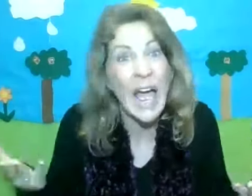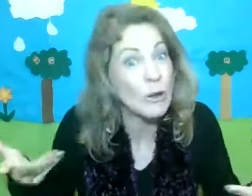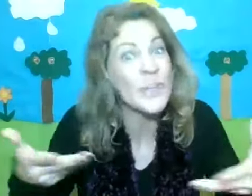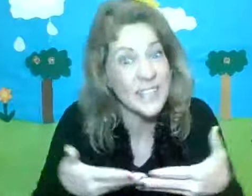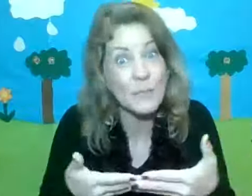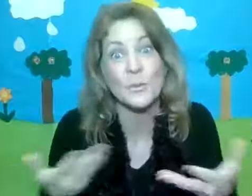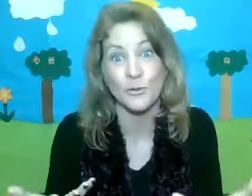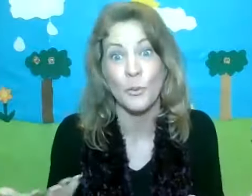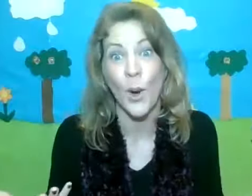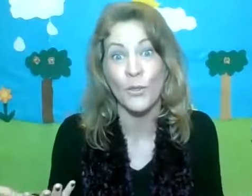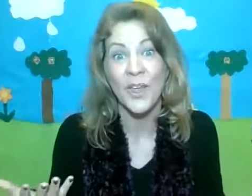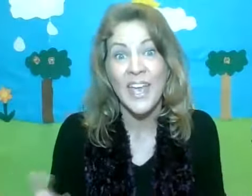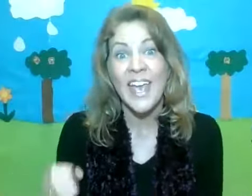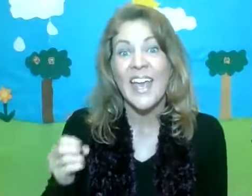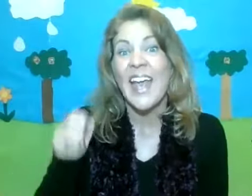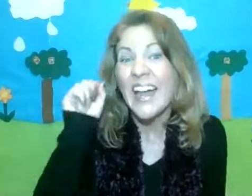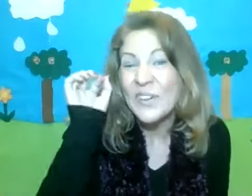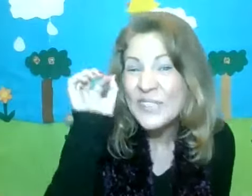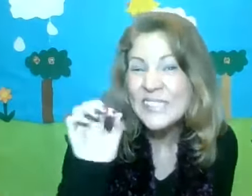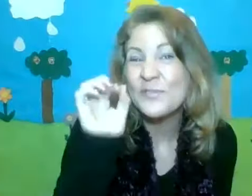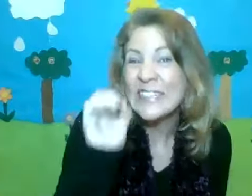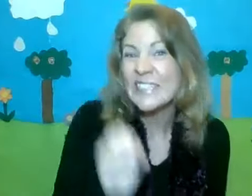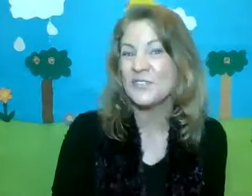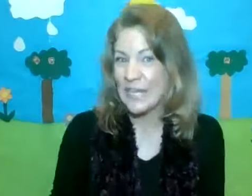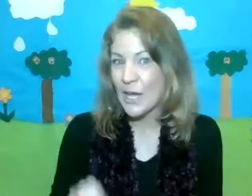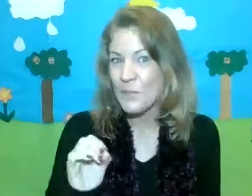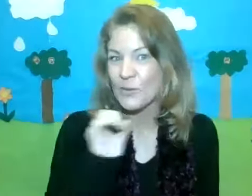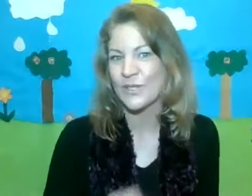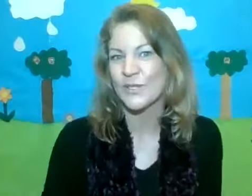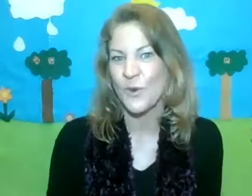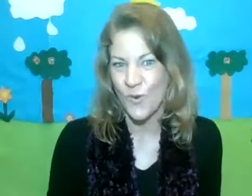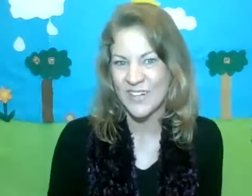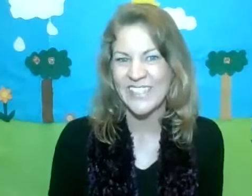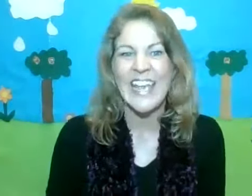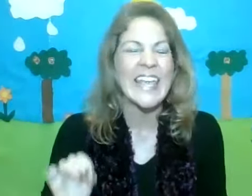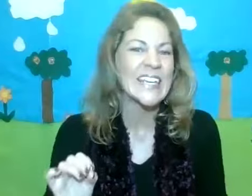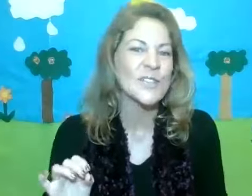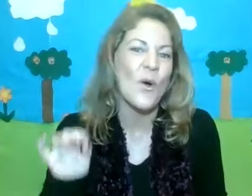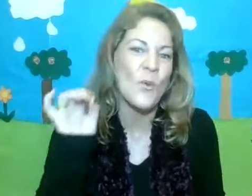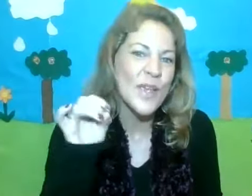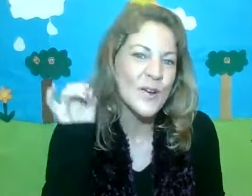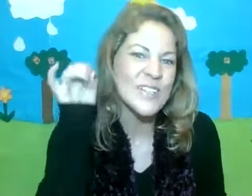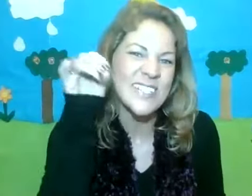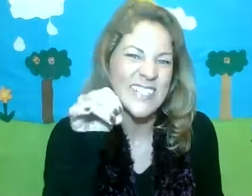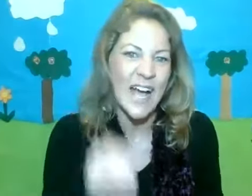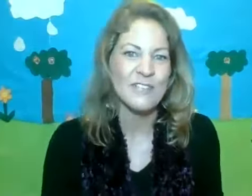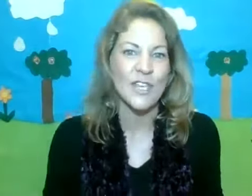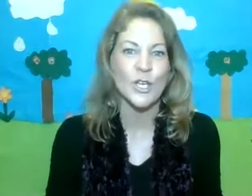how to be adaptable for both. And what's really unique about this course is we are going to dive in